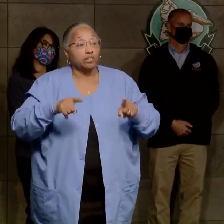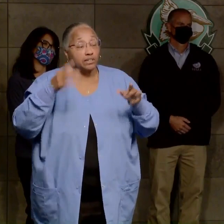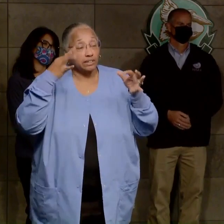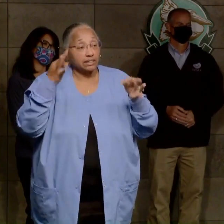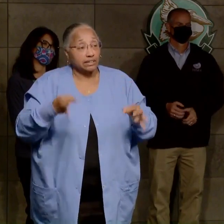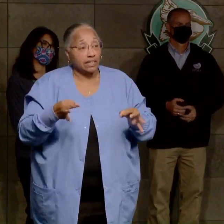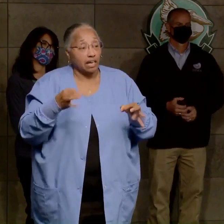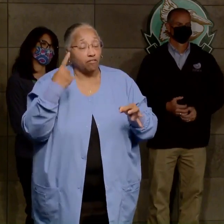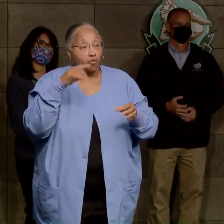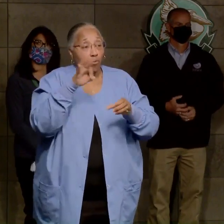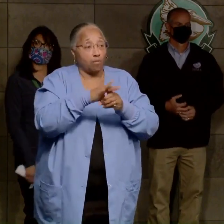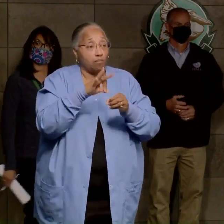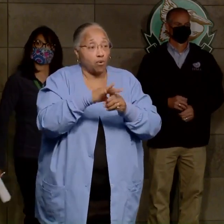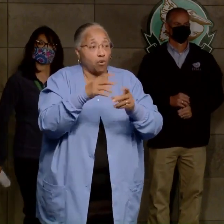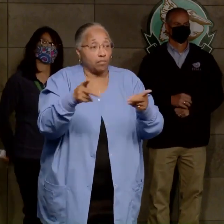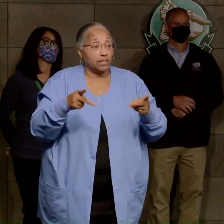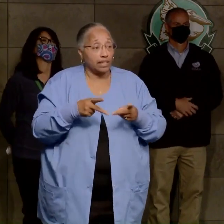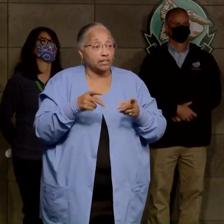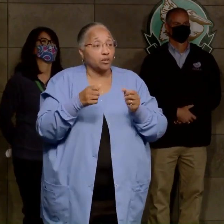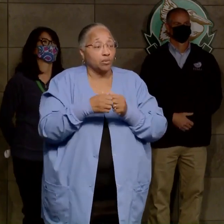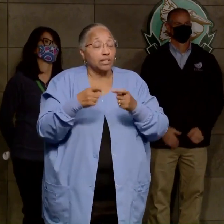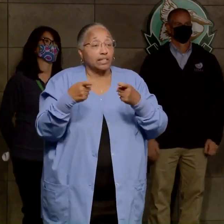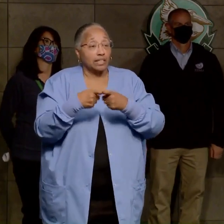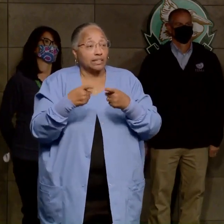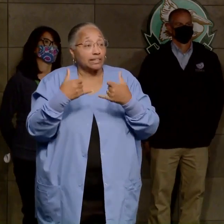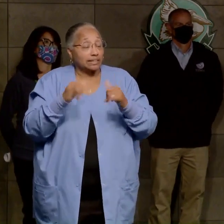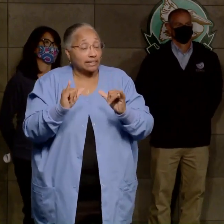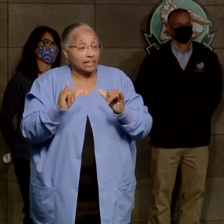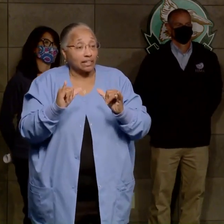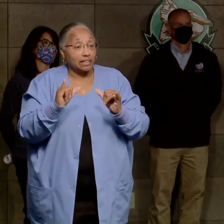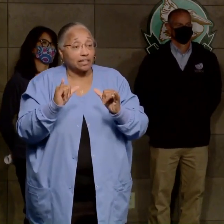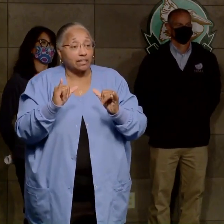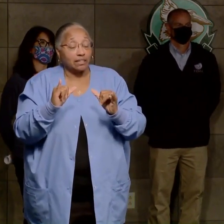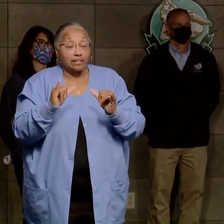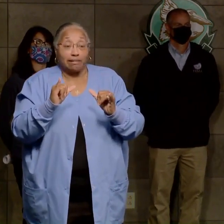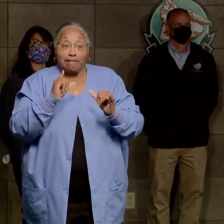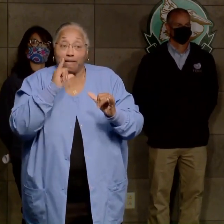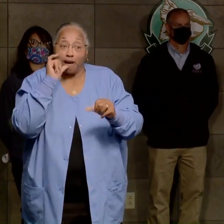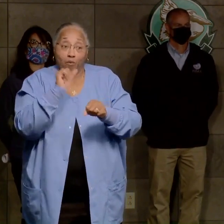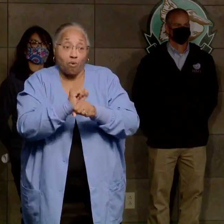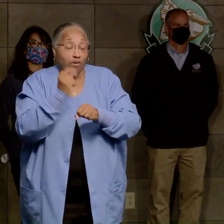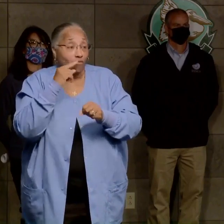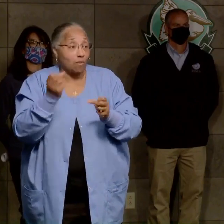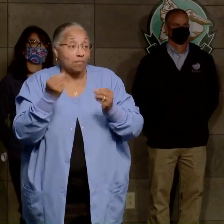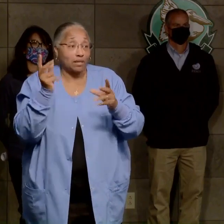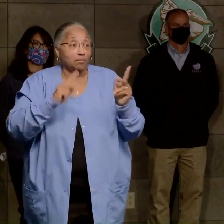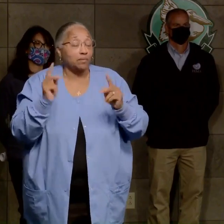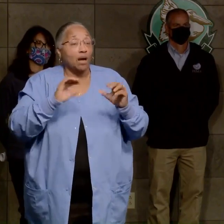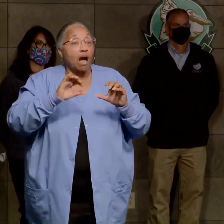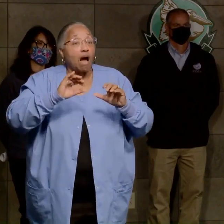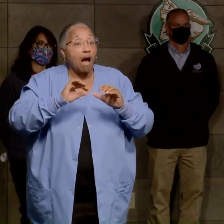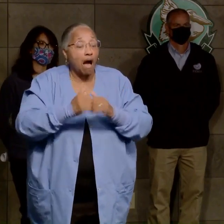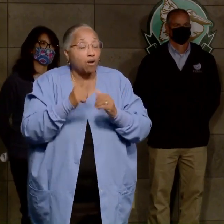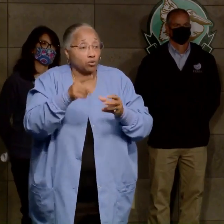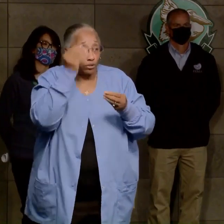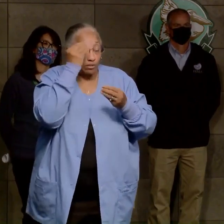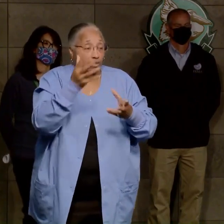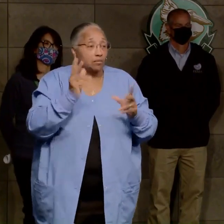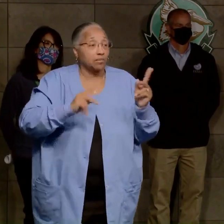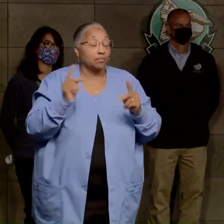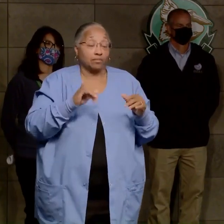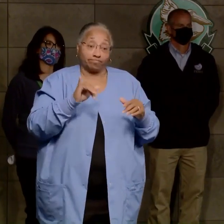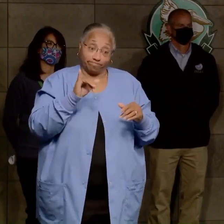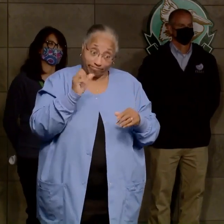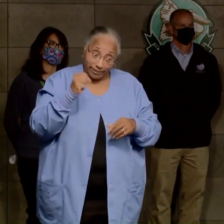relocate polling locations with power still out for so many people, how are you going to go about notifying them? Yeah, that's a